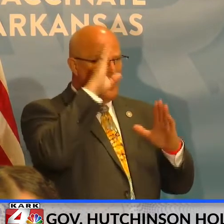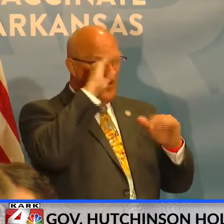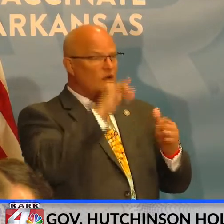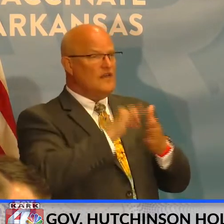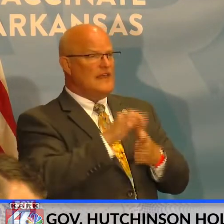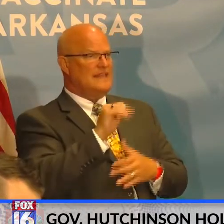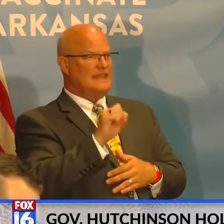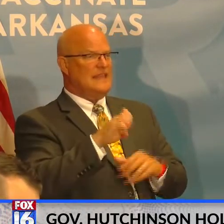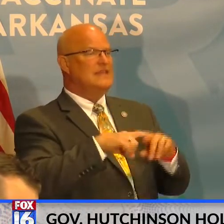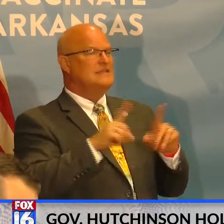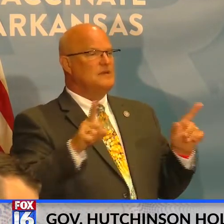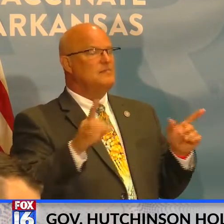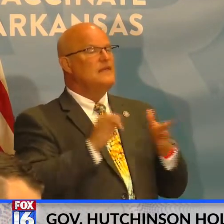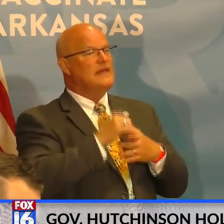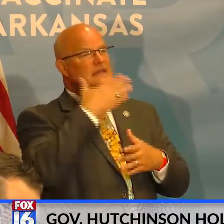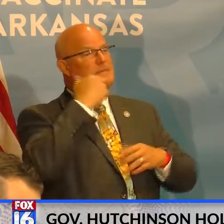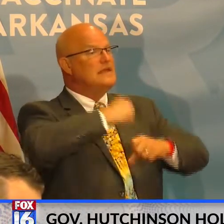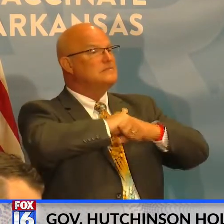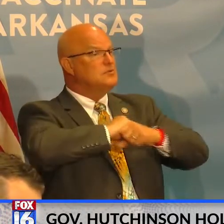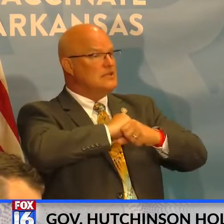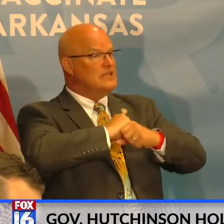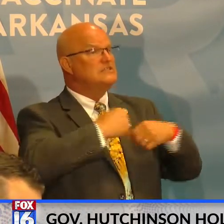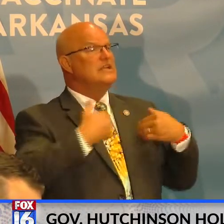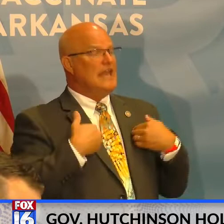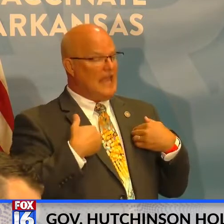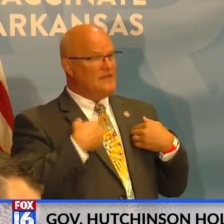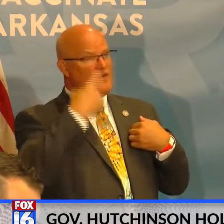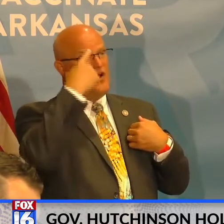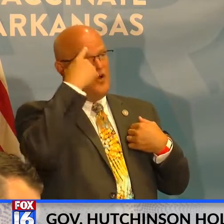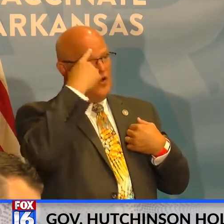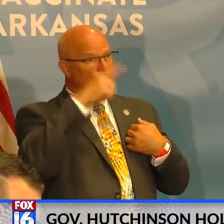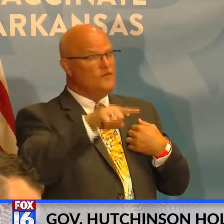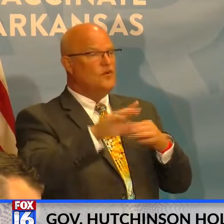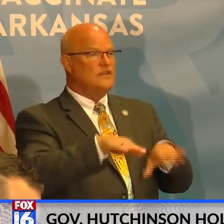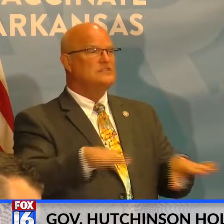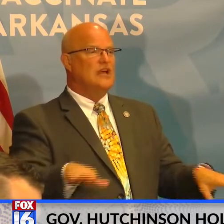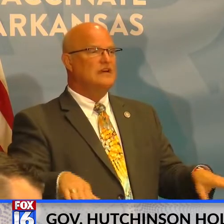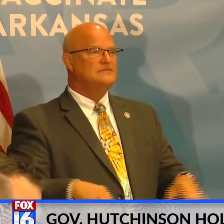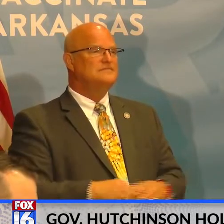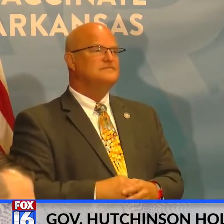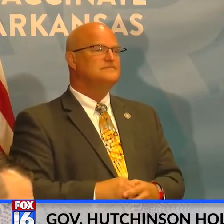that's the case. But that is the best protection that you can provide for that child.